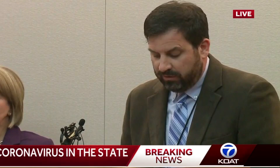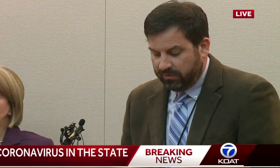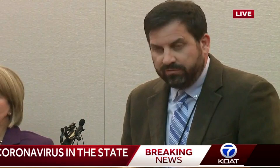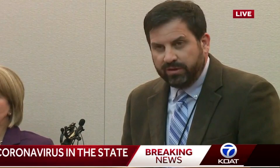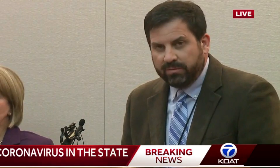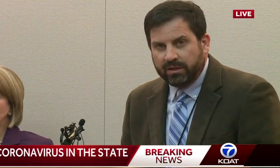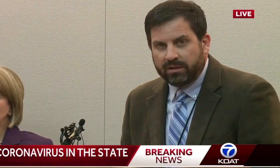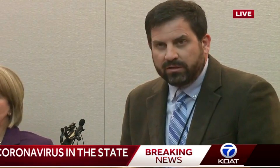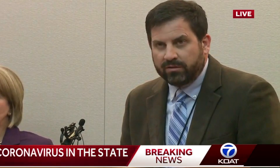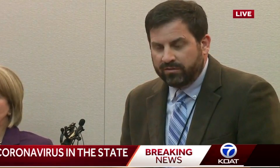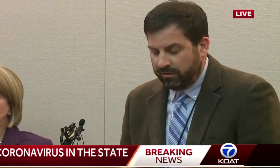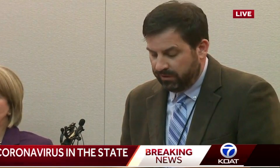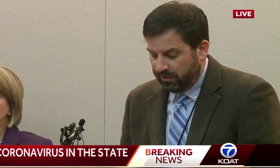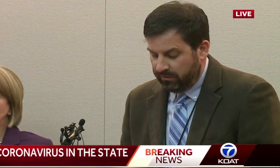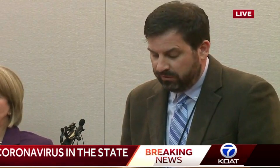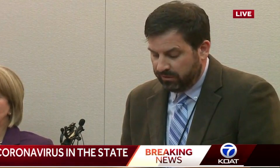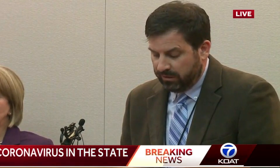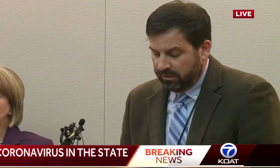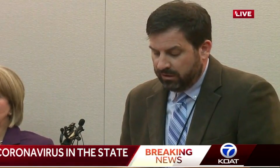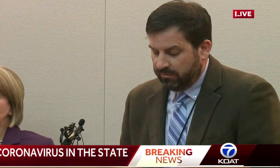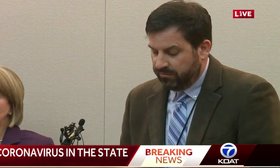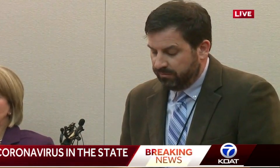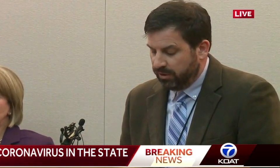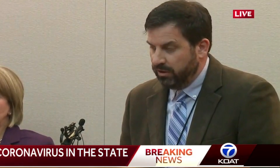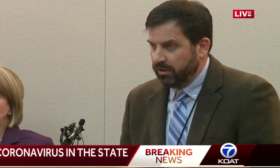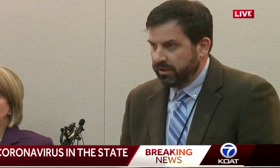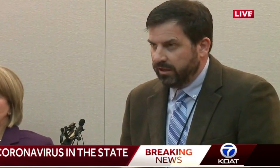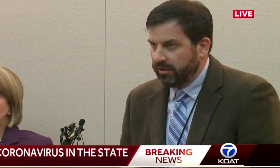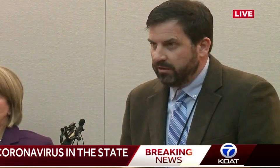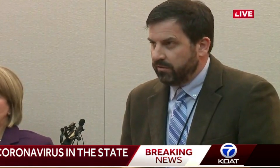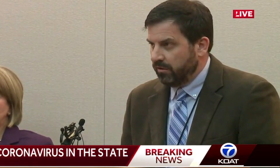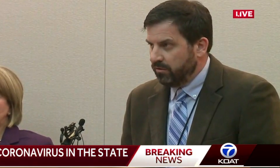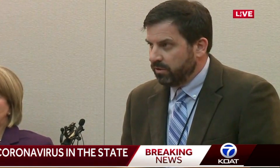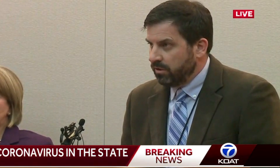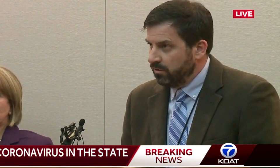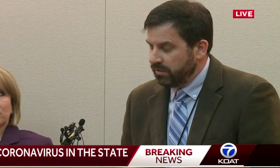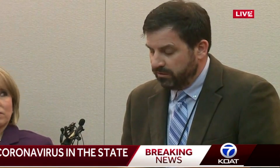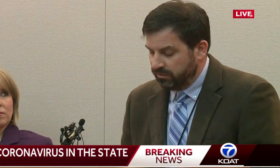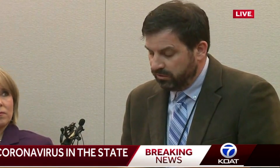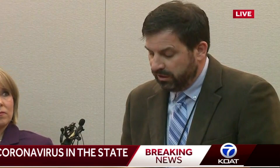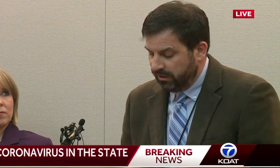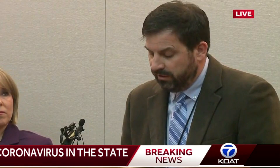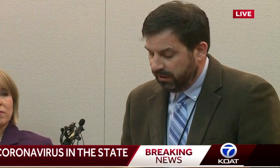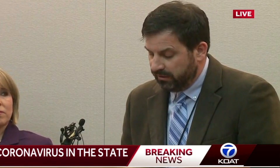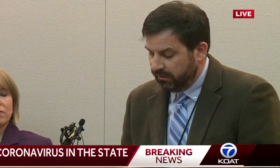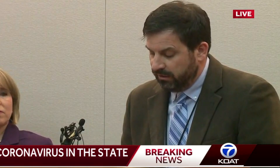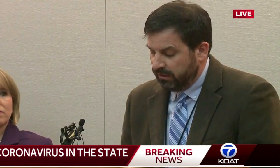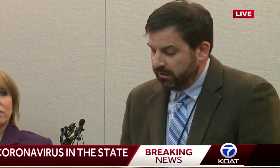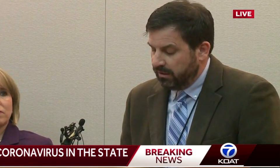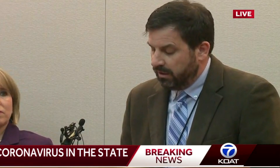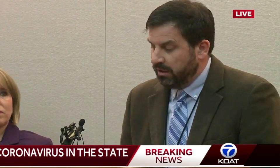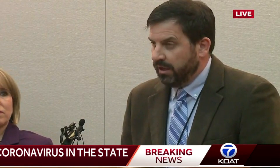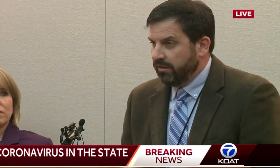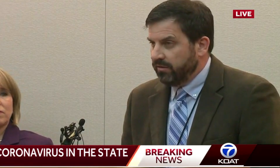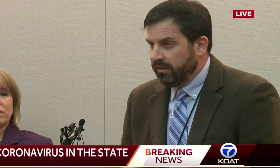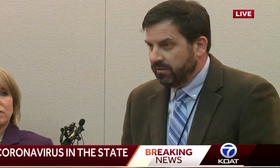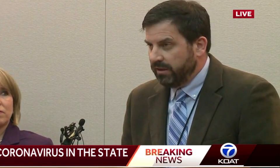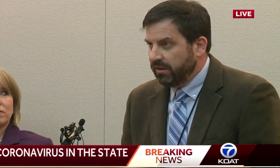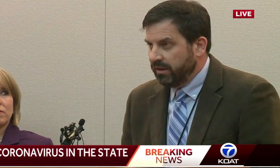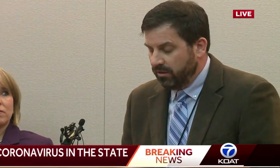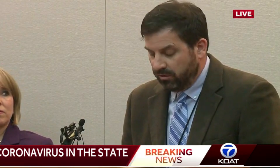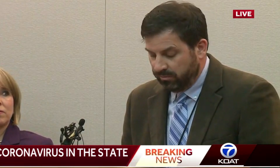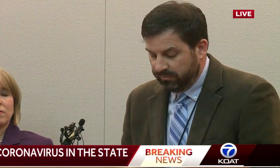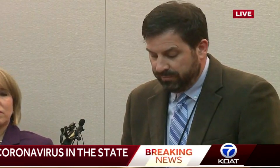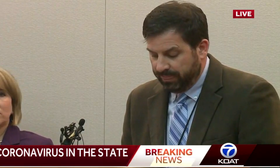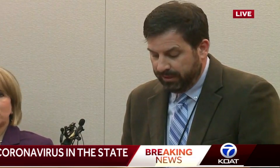case is a female in her 70s from Bernalillo County, is also a close household contact, and is